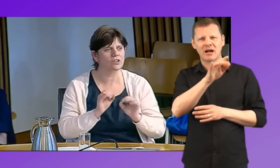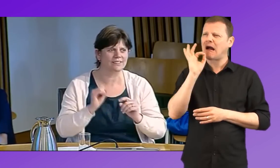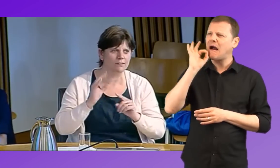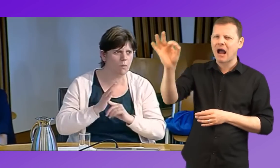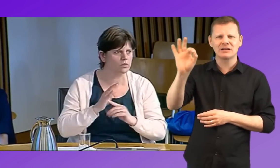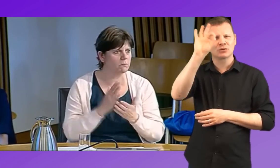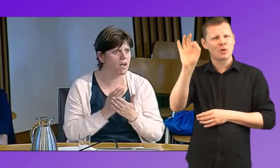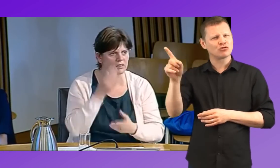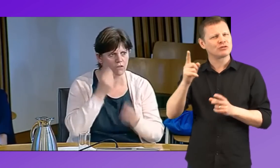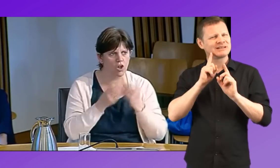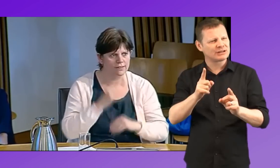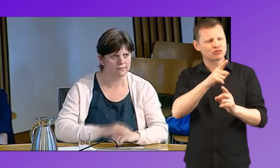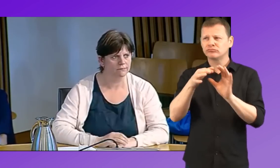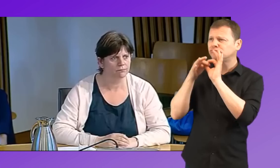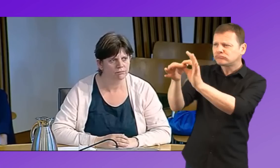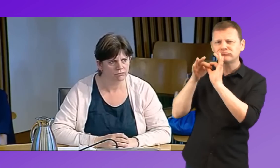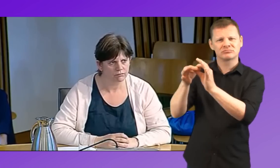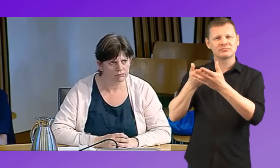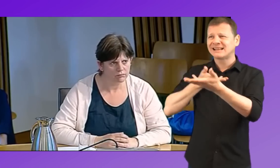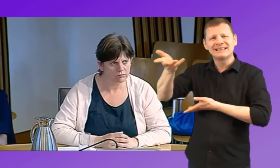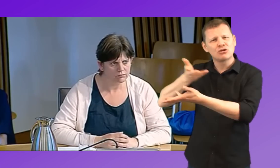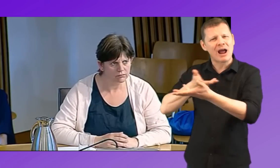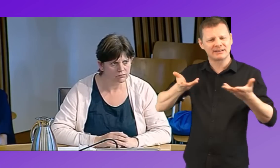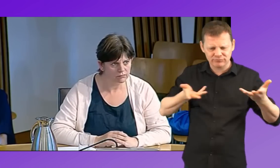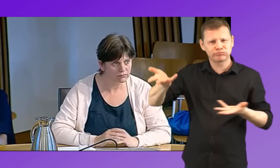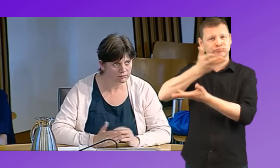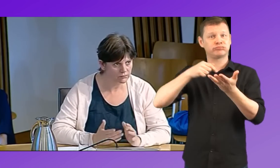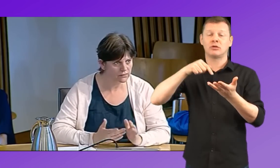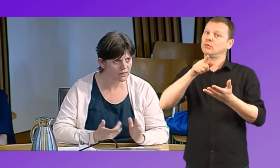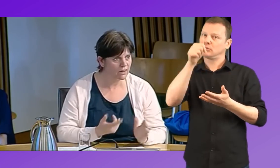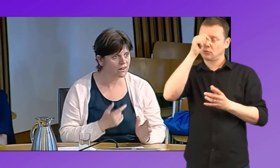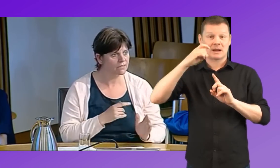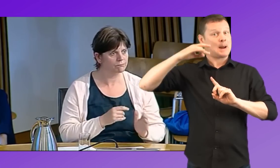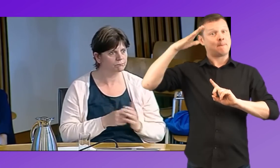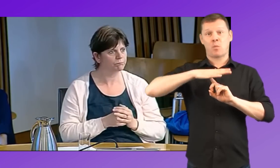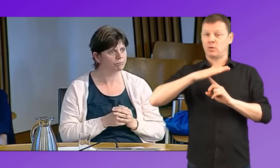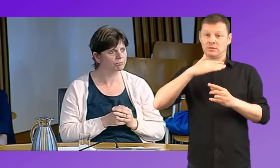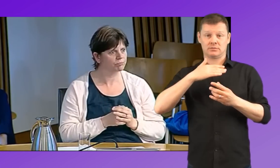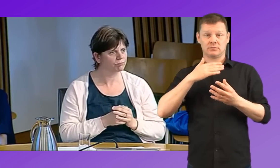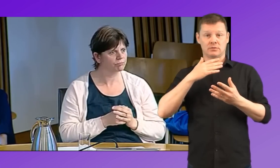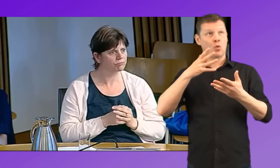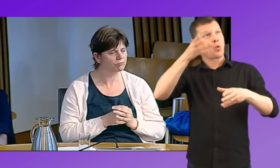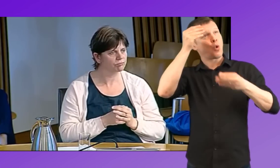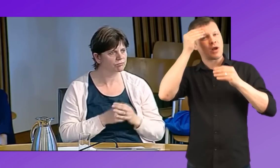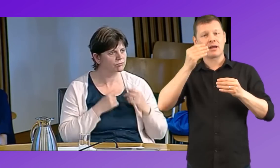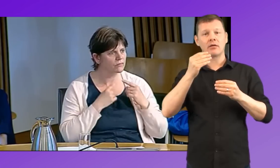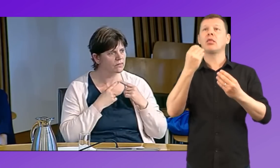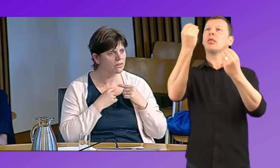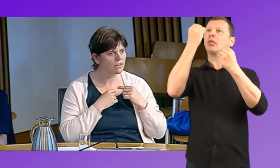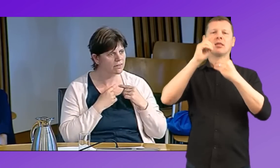questions. That interactive part of someone's education experience is one of the most crucial parts of their learning.